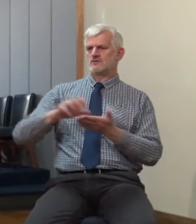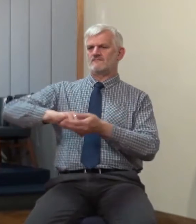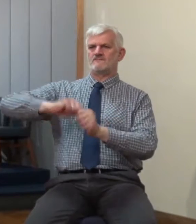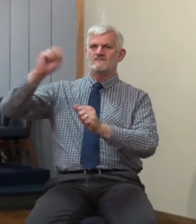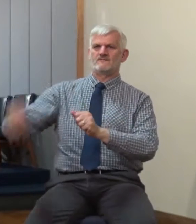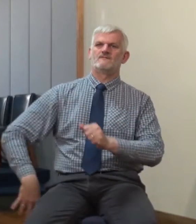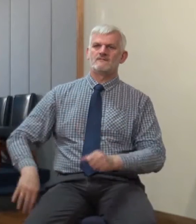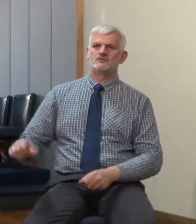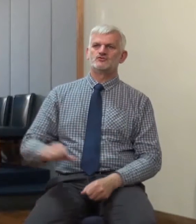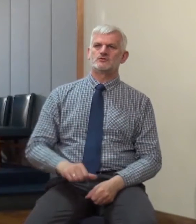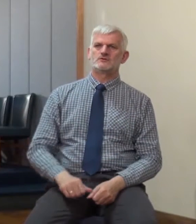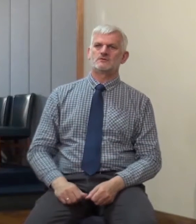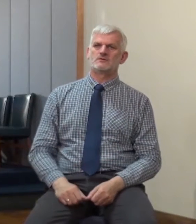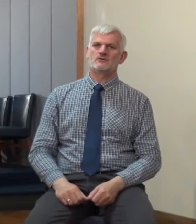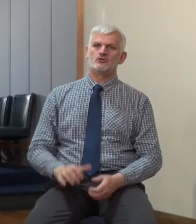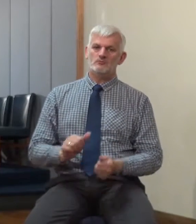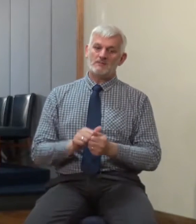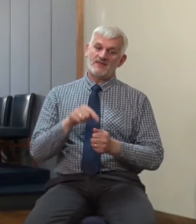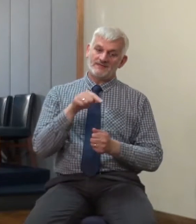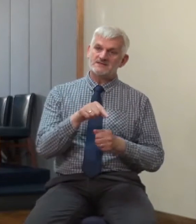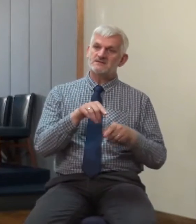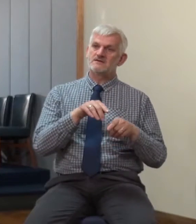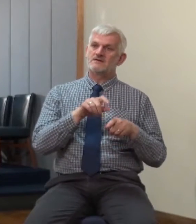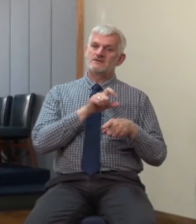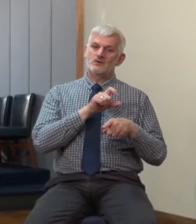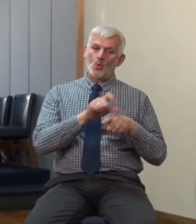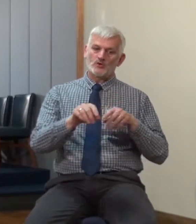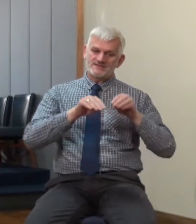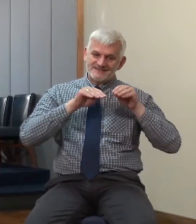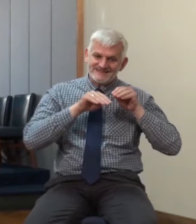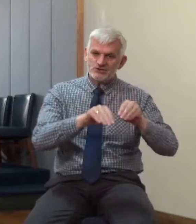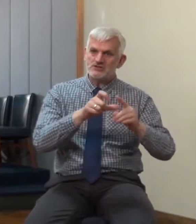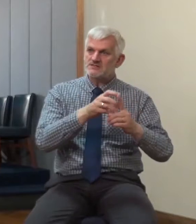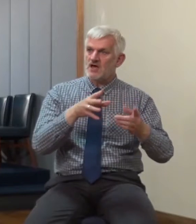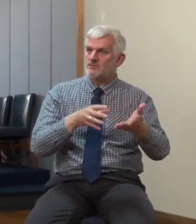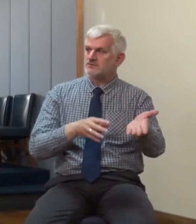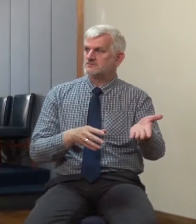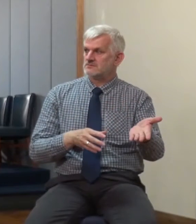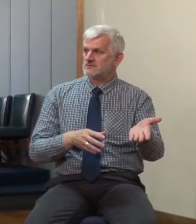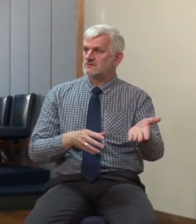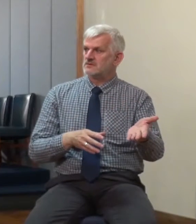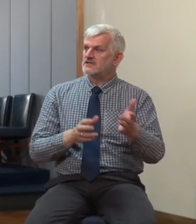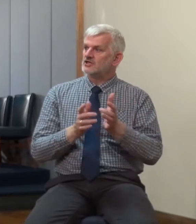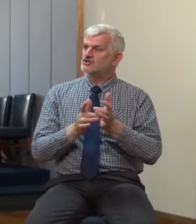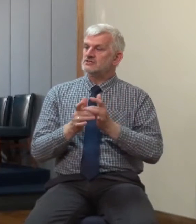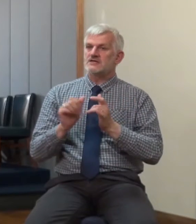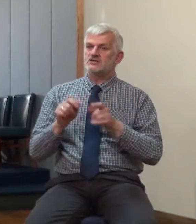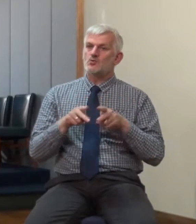seminary of the Lord it's the Lord's way of instructing the future apostles to be separate from